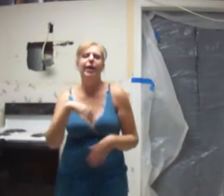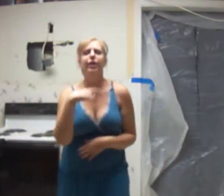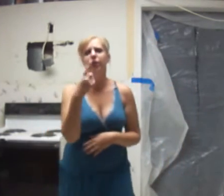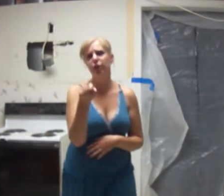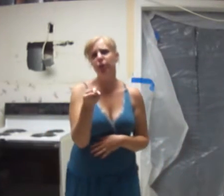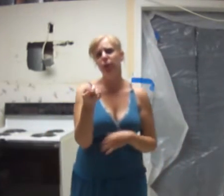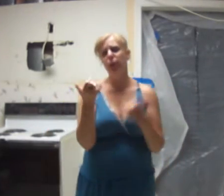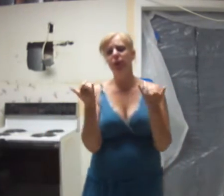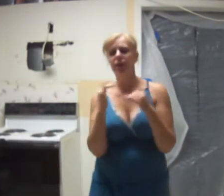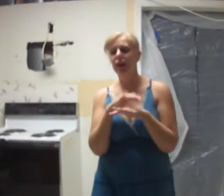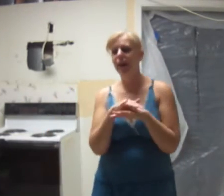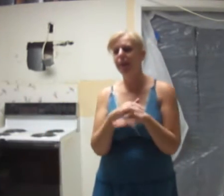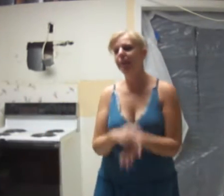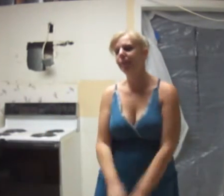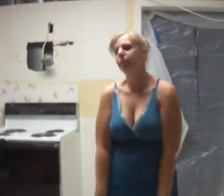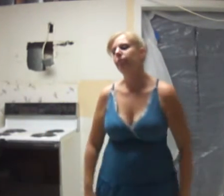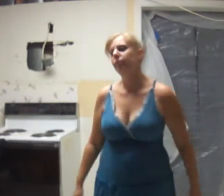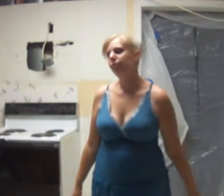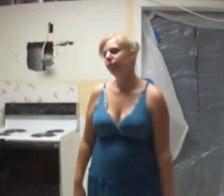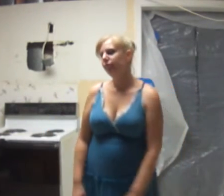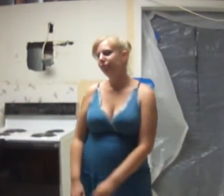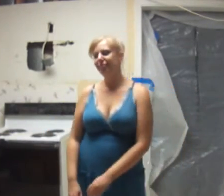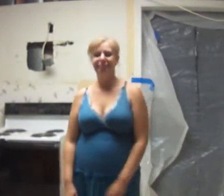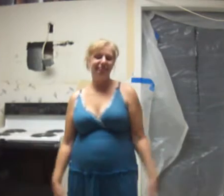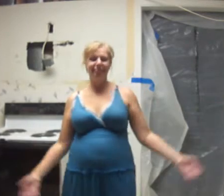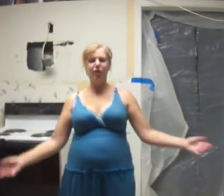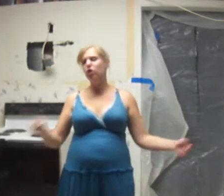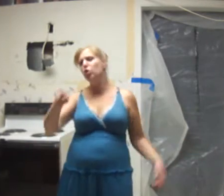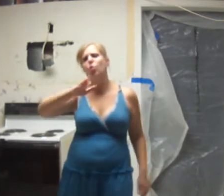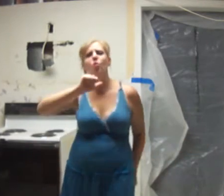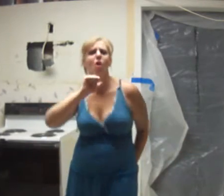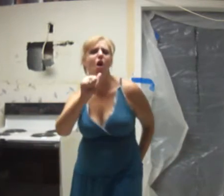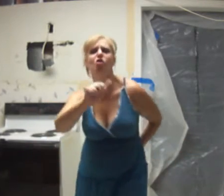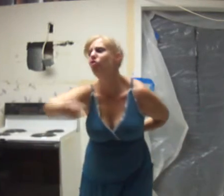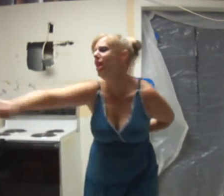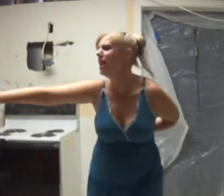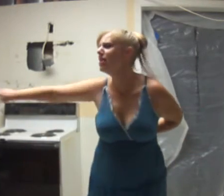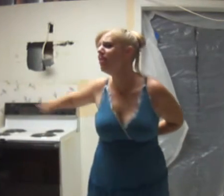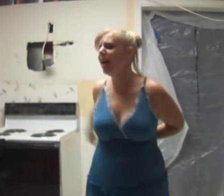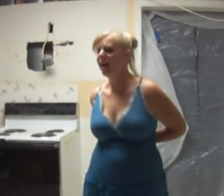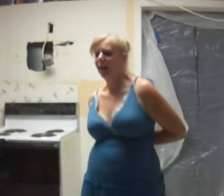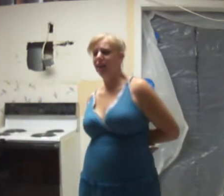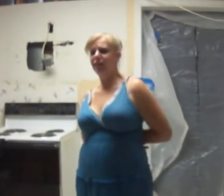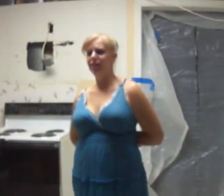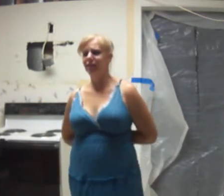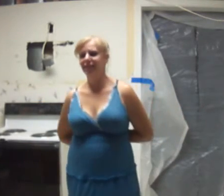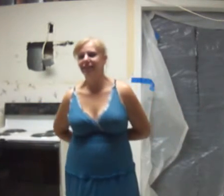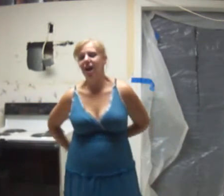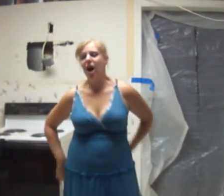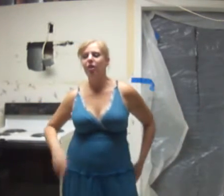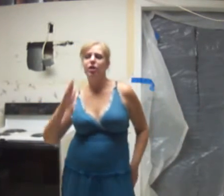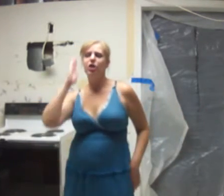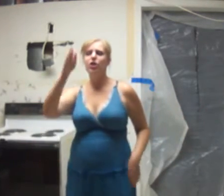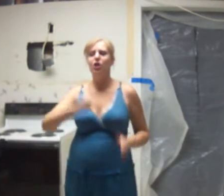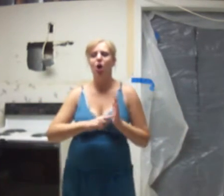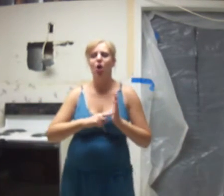you tonight You weren't there, you I got my